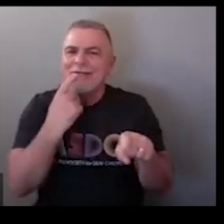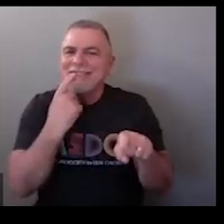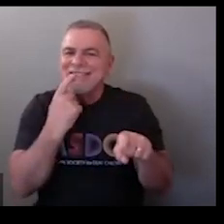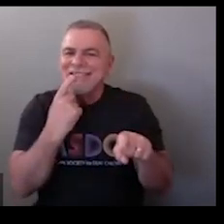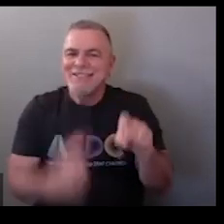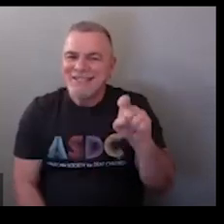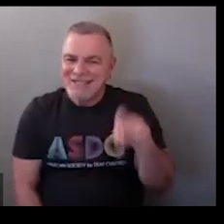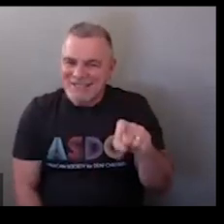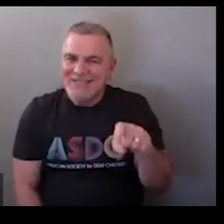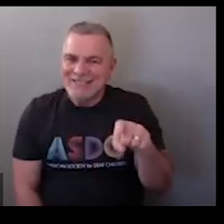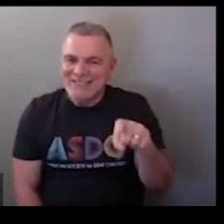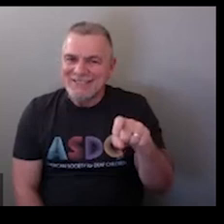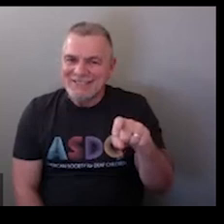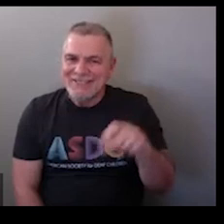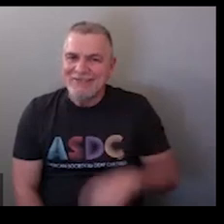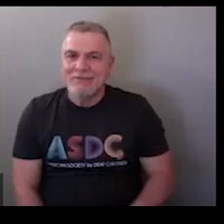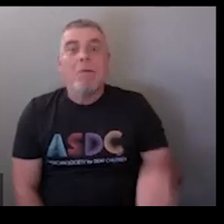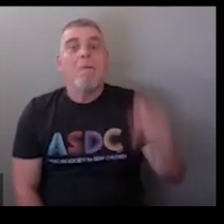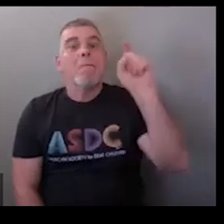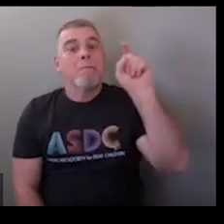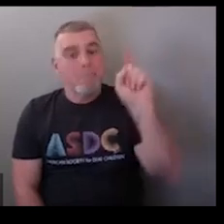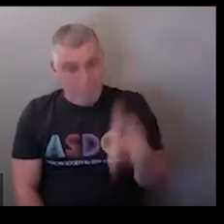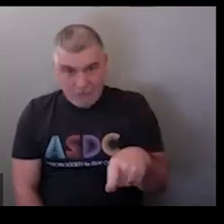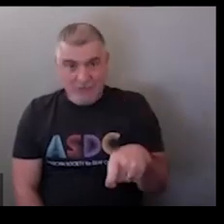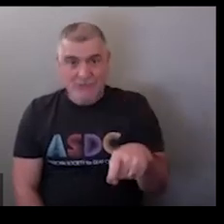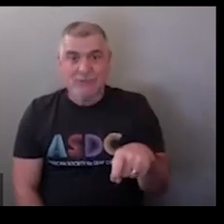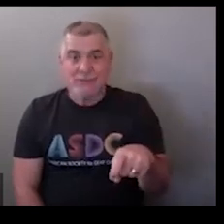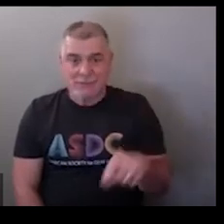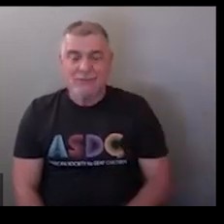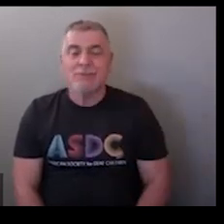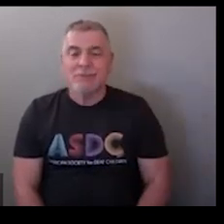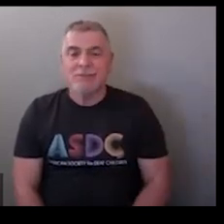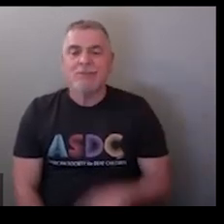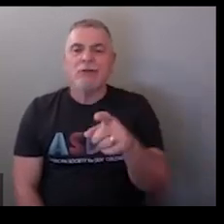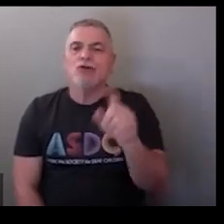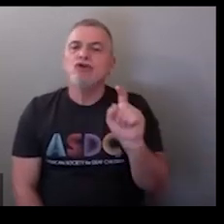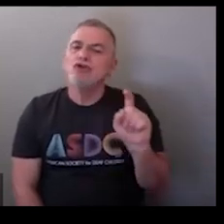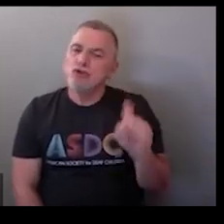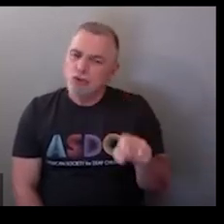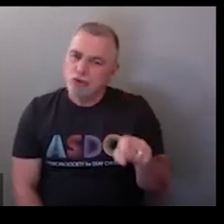repeated movement for need versus a one-time movement which is must